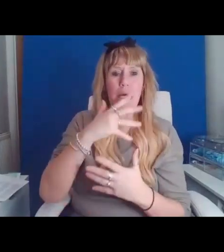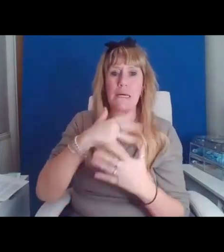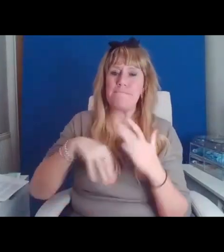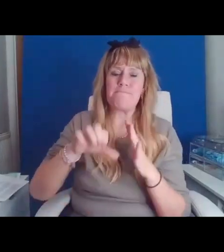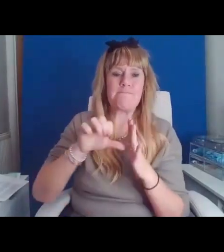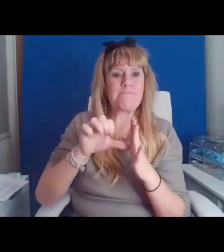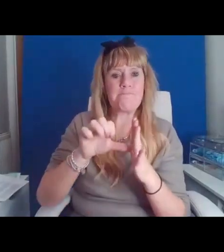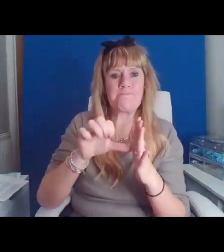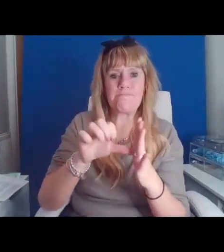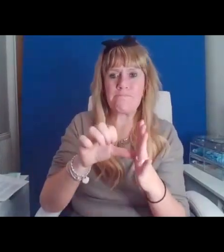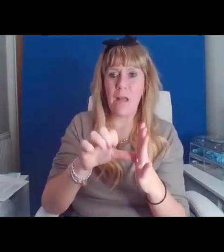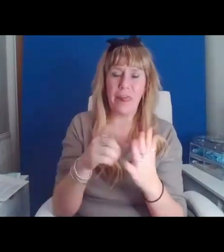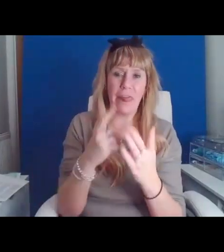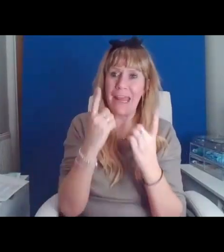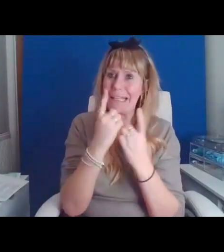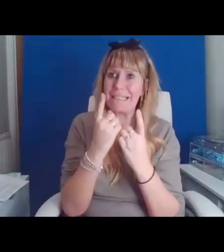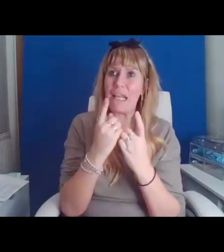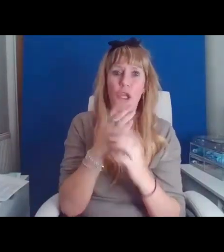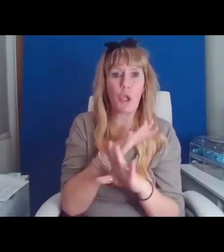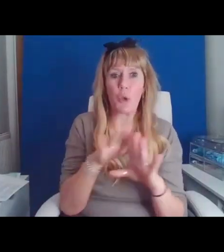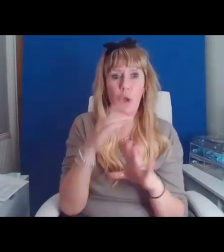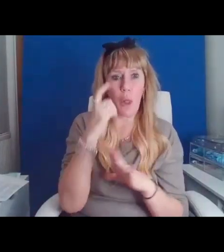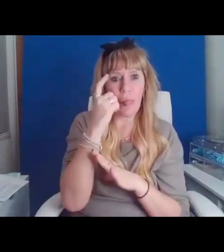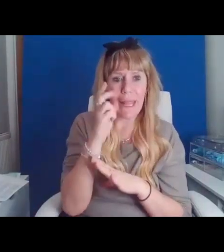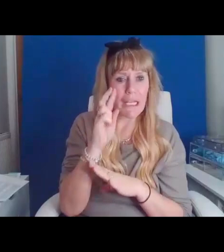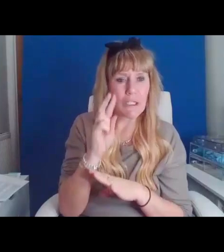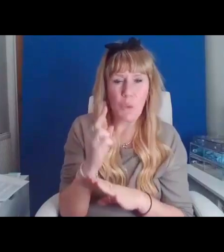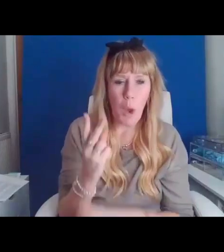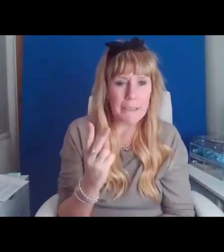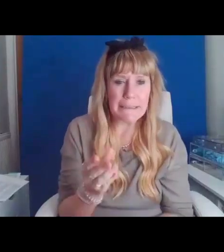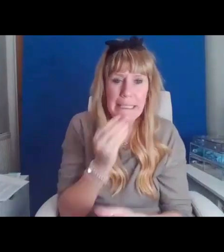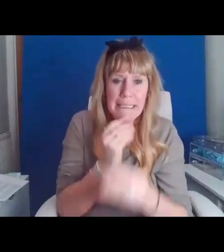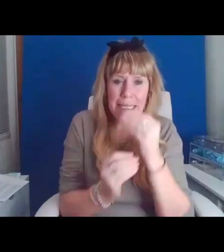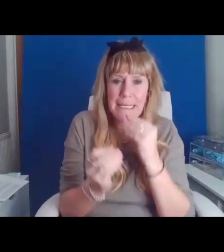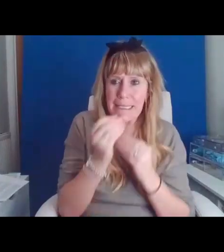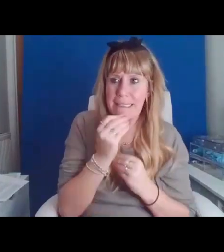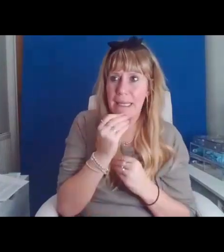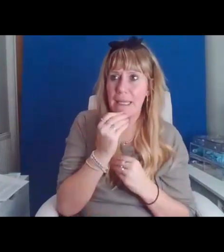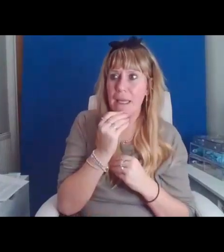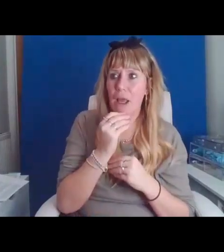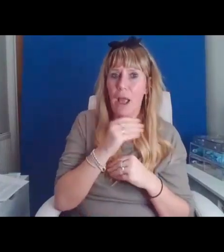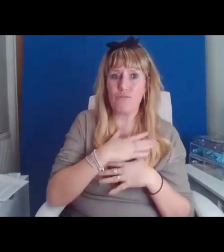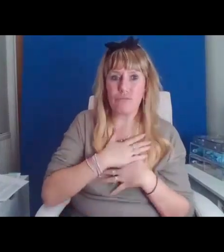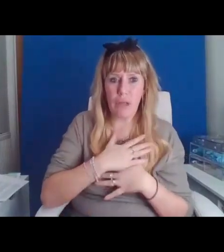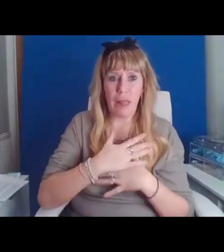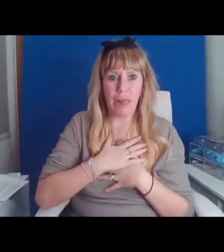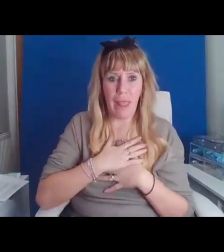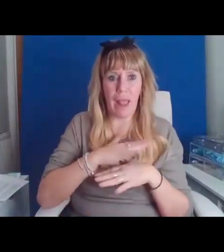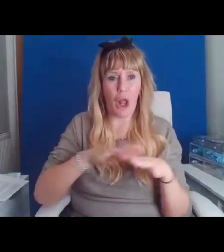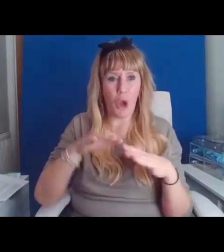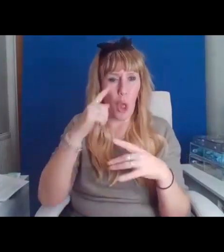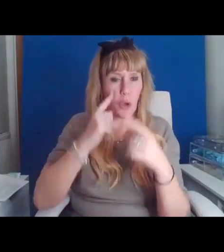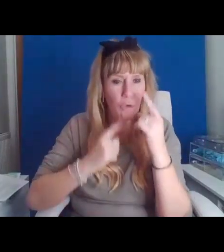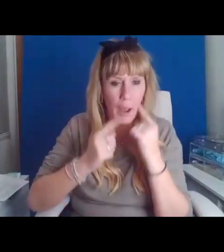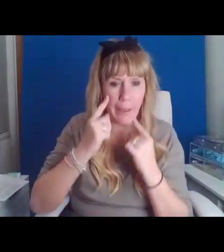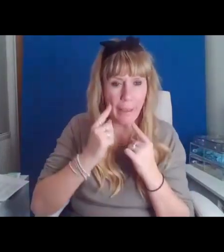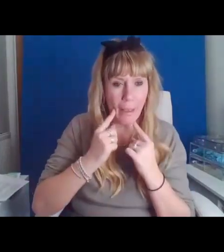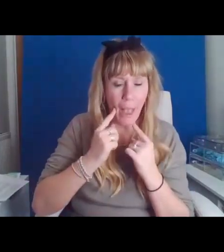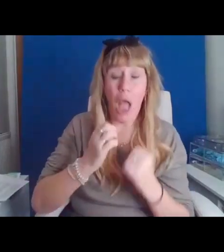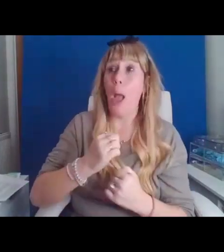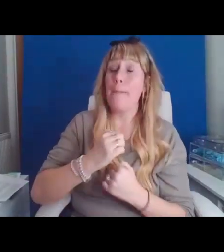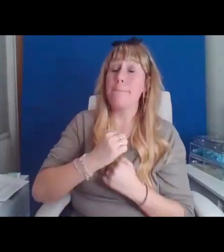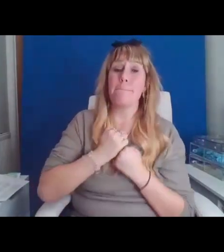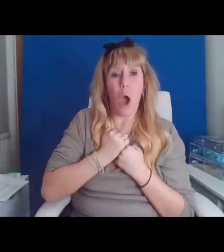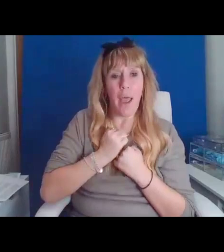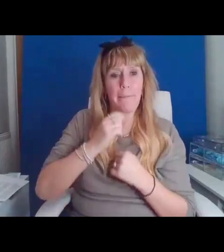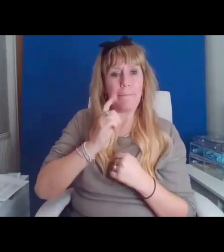eating and sleeping, like breathing and not crying. My people are the Fuck